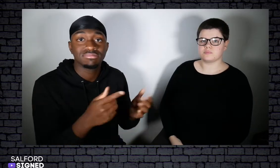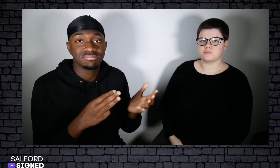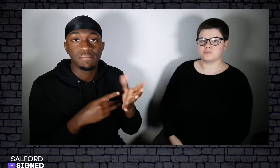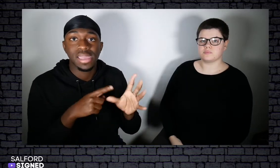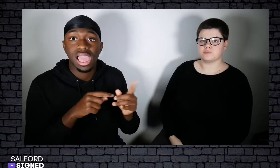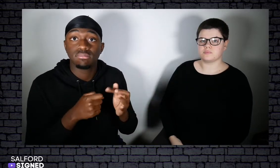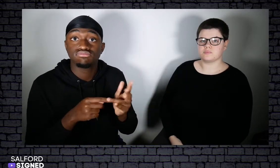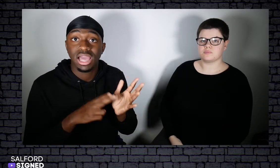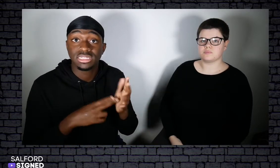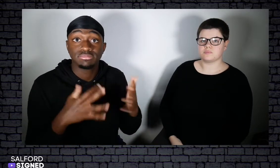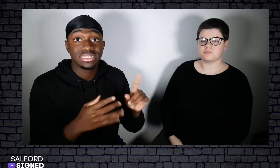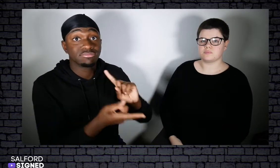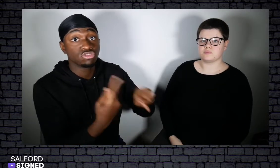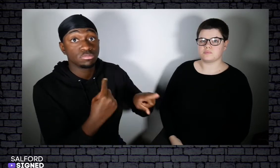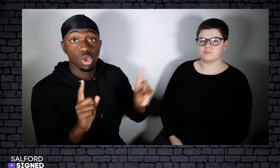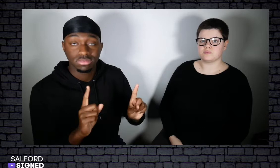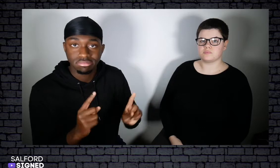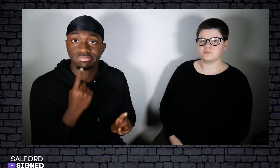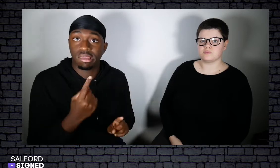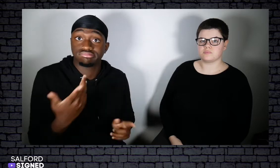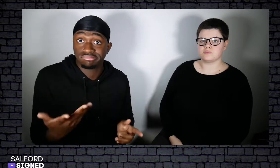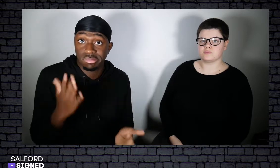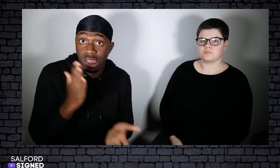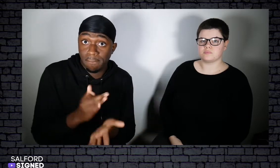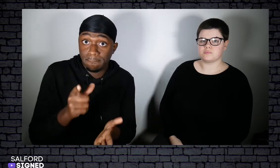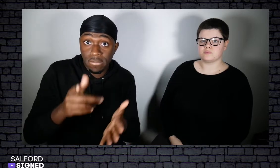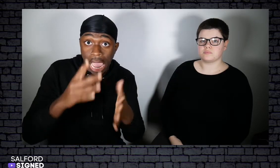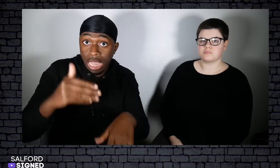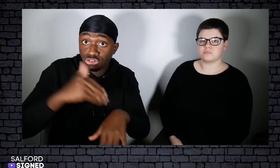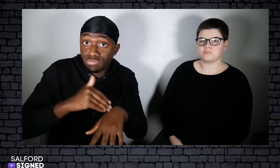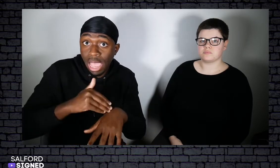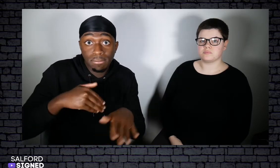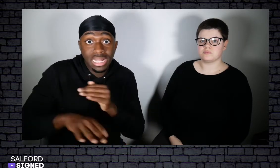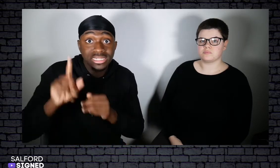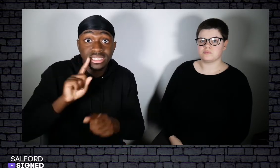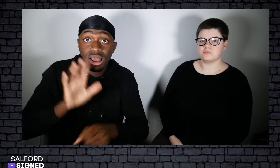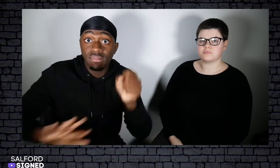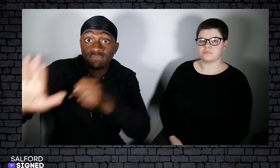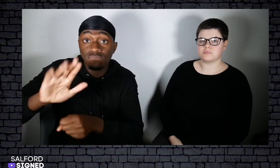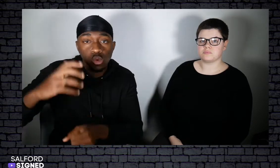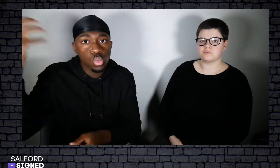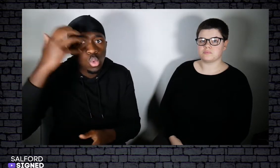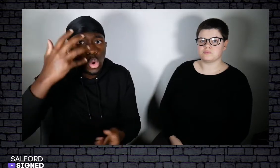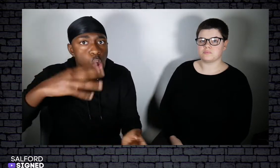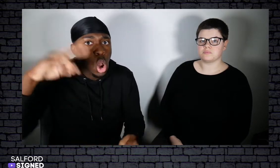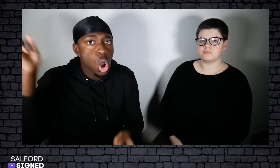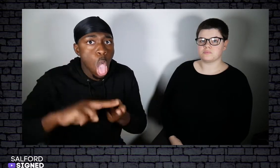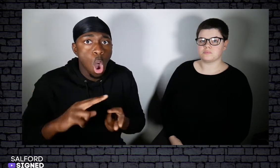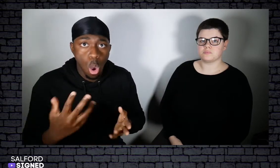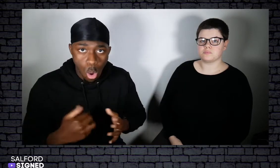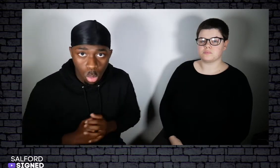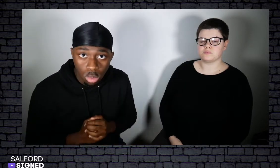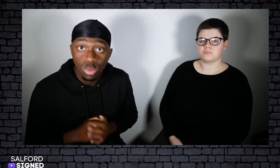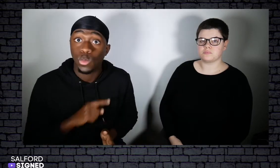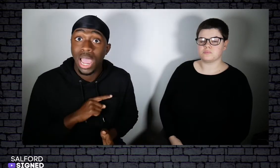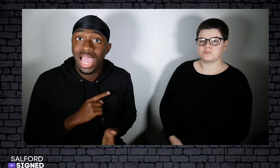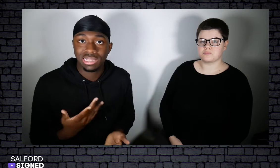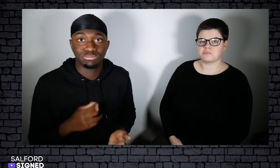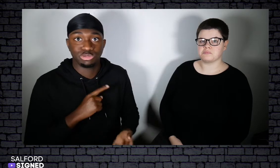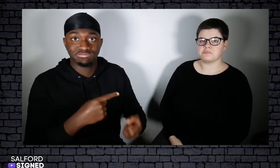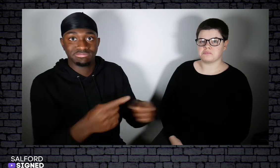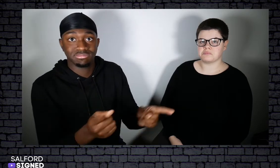May Preston's response was in terms of deaf hate crime, Southwood has low rates.